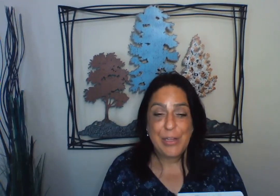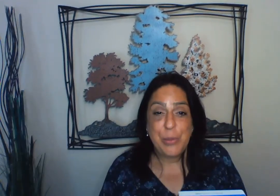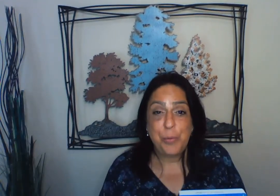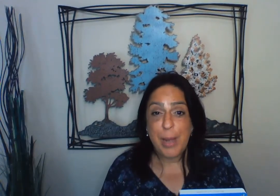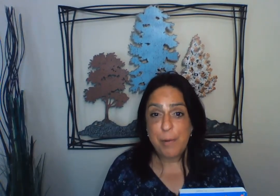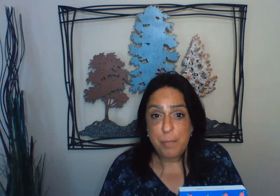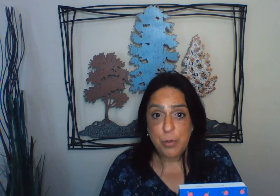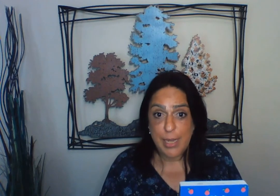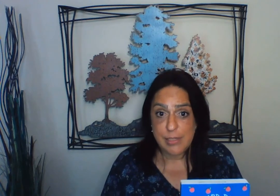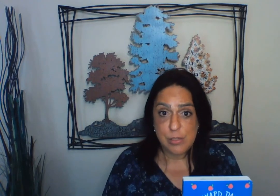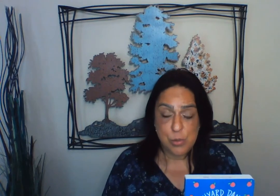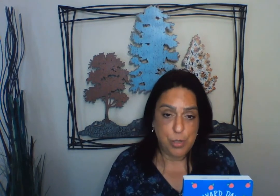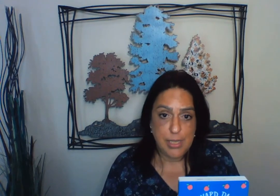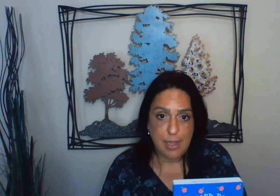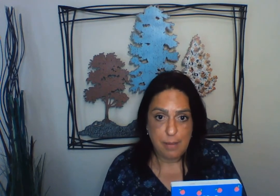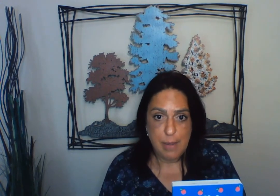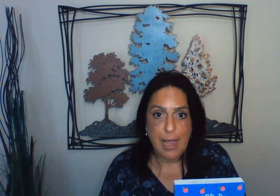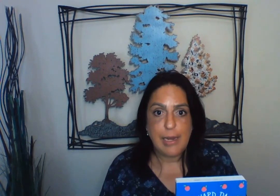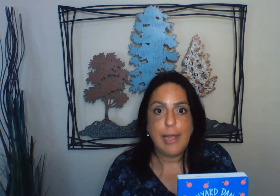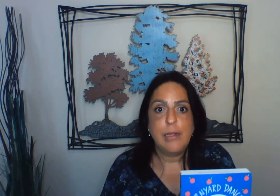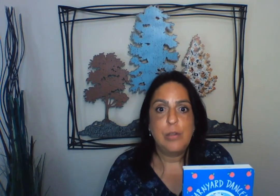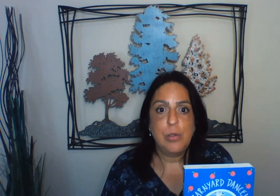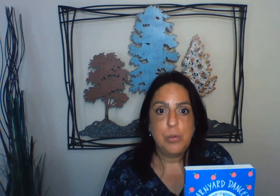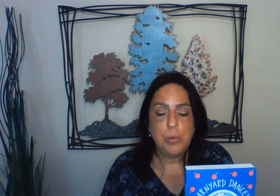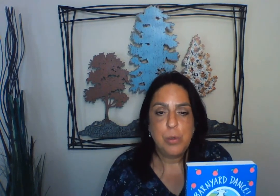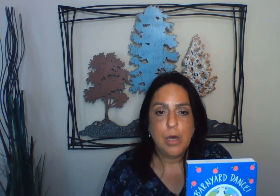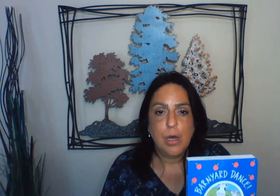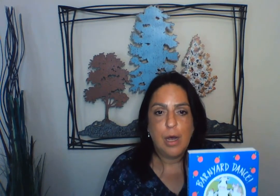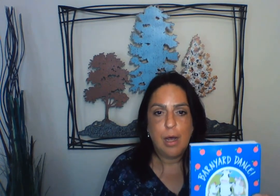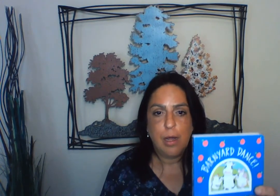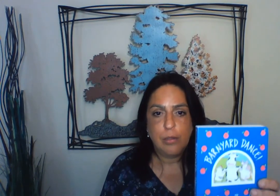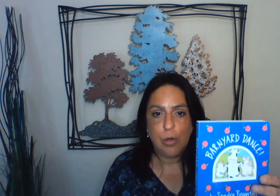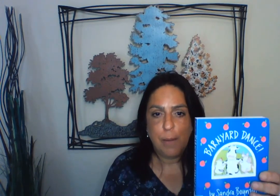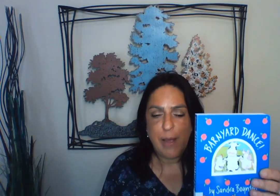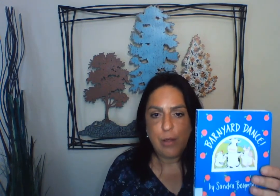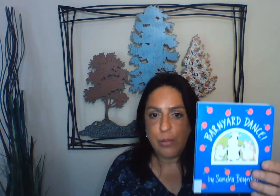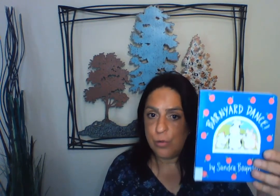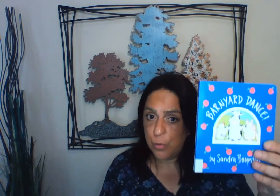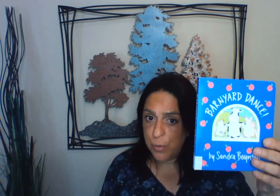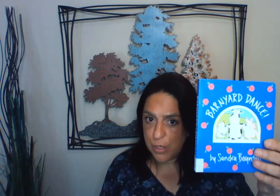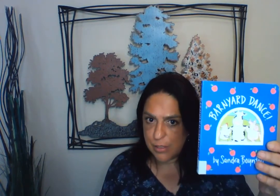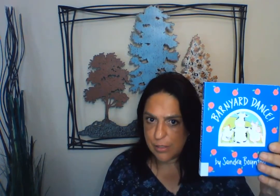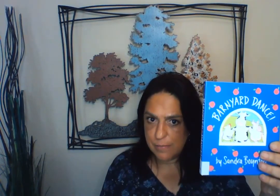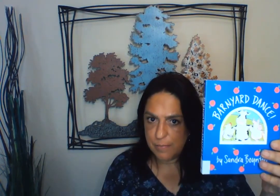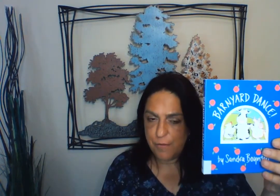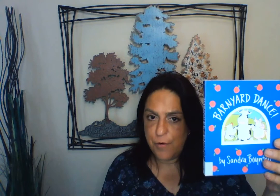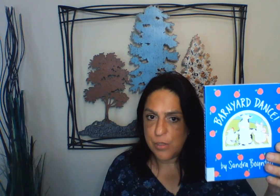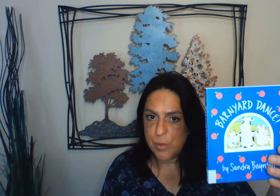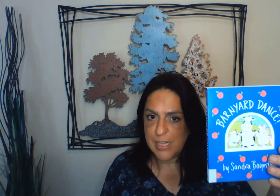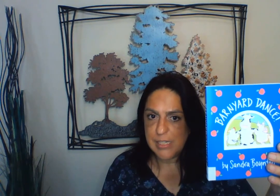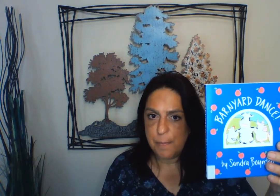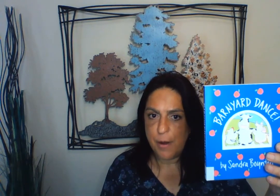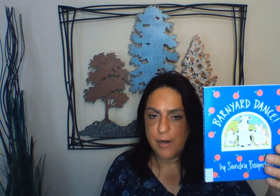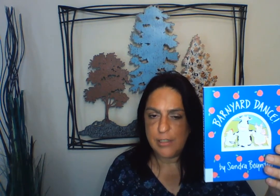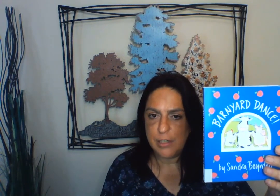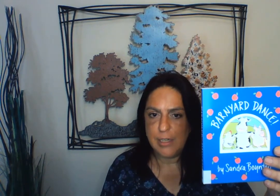To wrap up today's story time, I like to talk about two books. The first one is the Barnyard